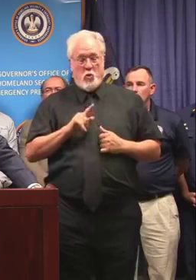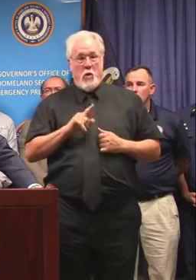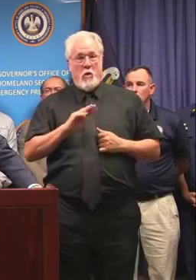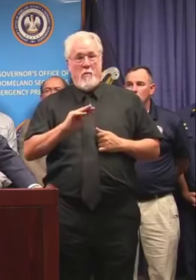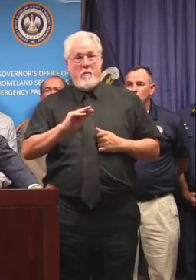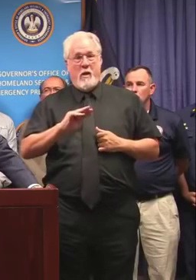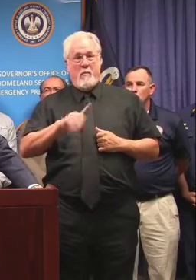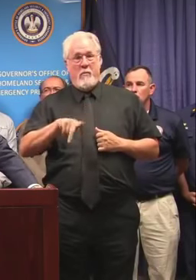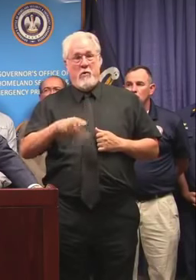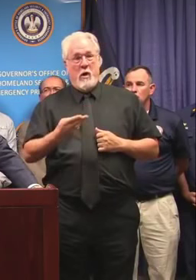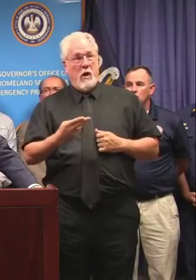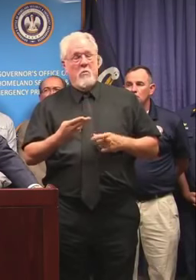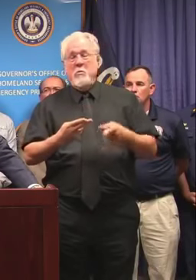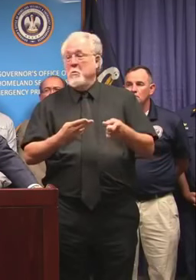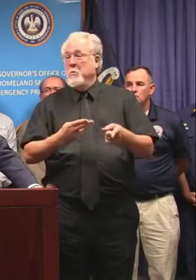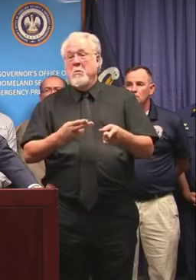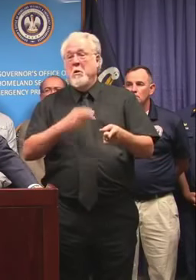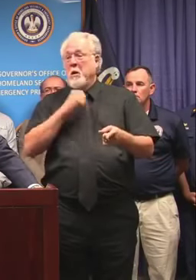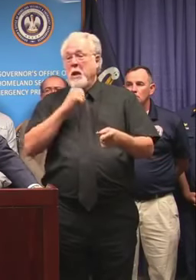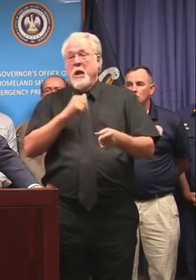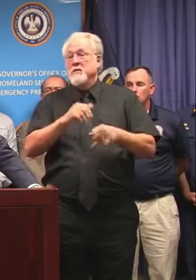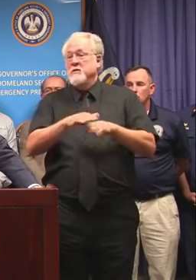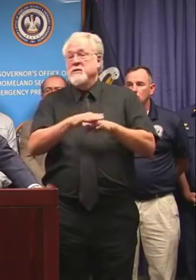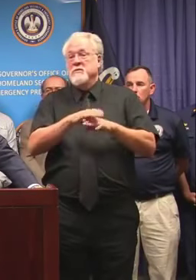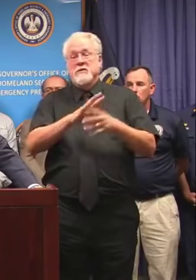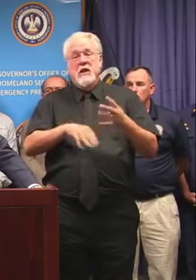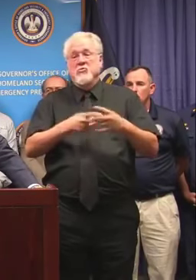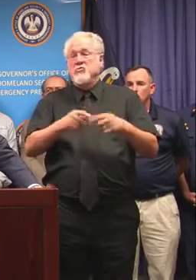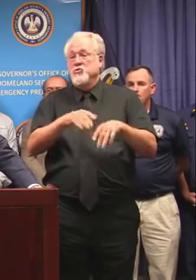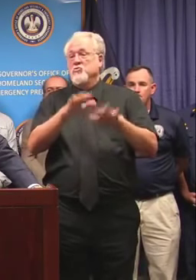per hour, and it's not scheduled to slow much.